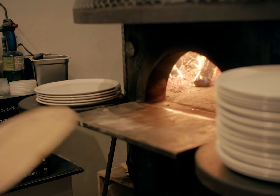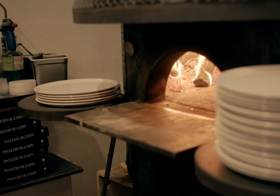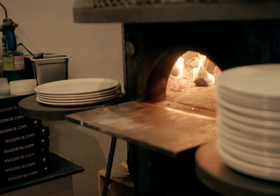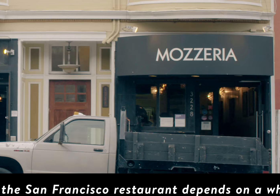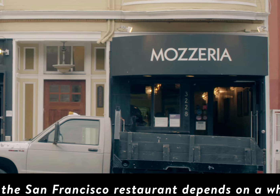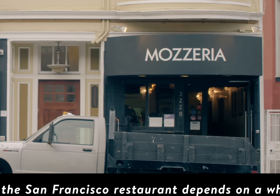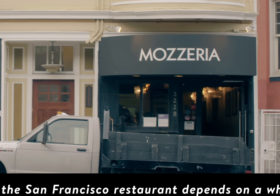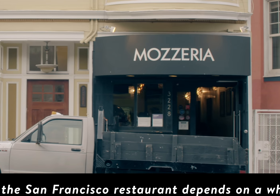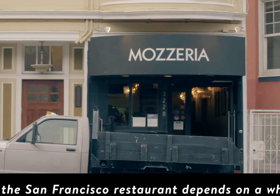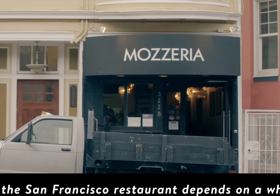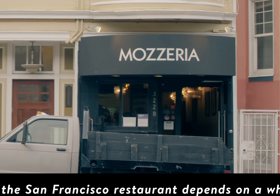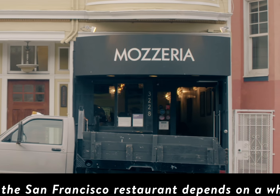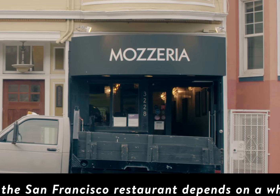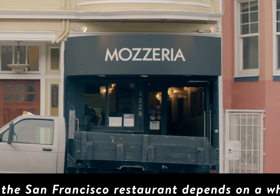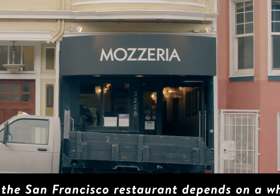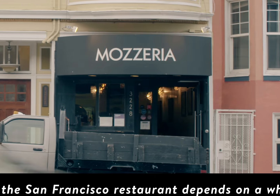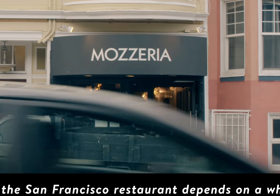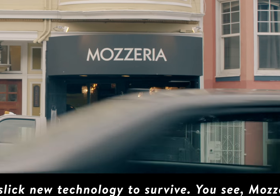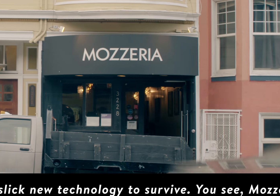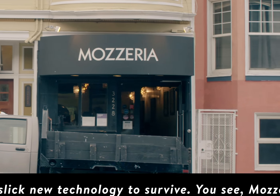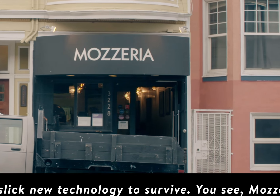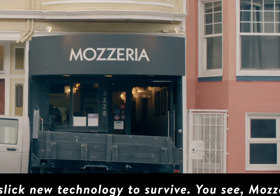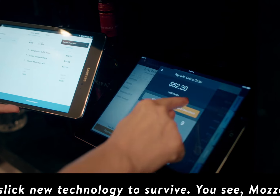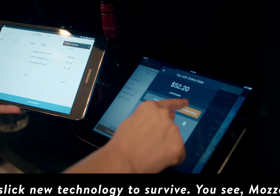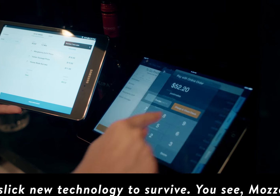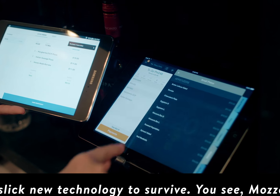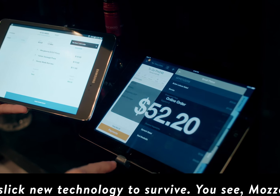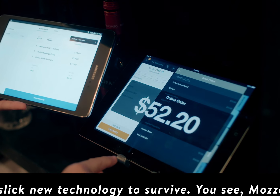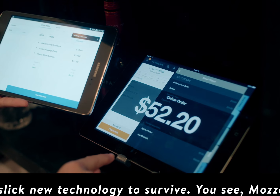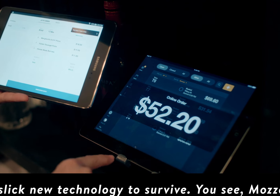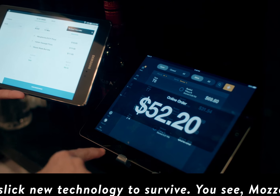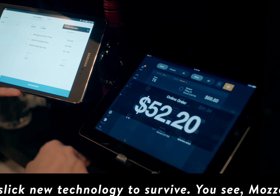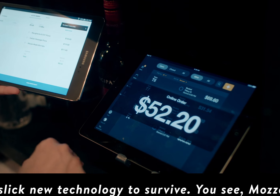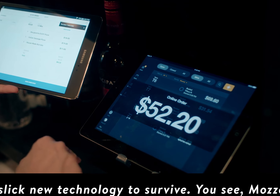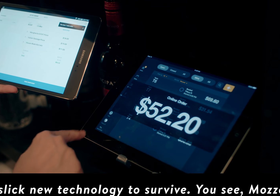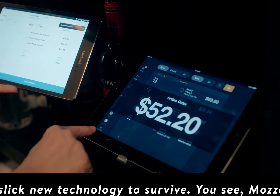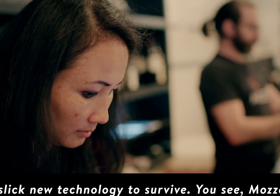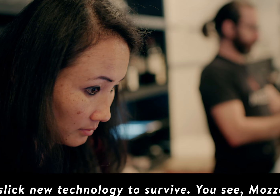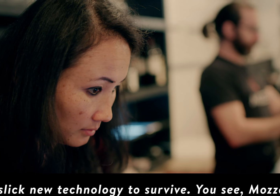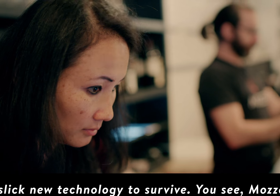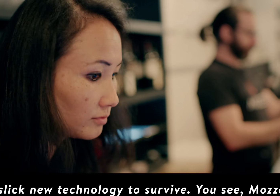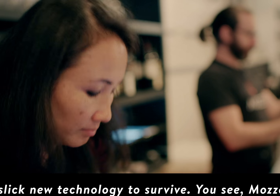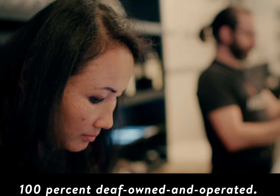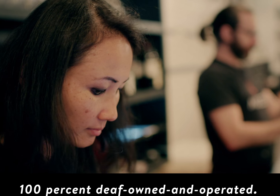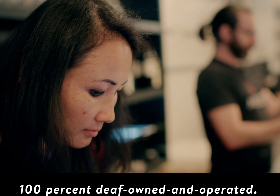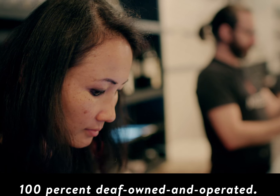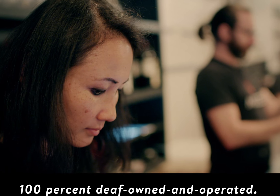But the San Francisco restaurant depends on a whole lot of slick new technology to survive. You see, Mozzeria is 100%